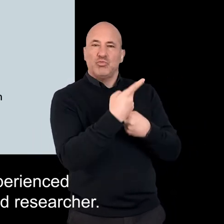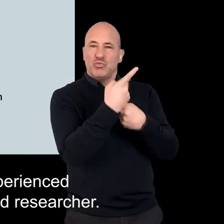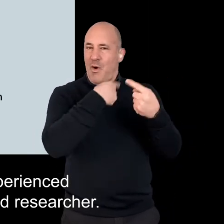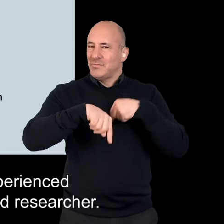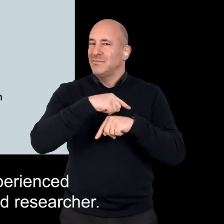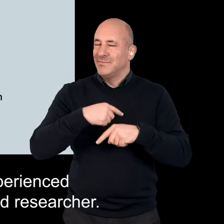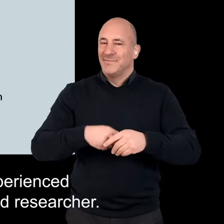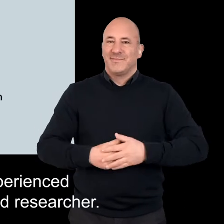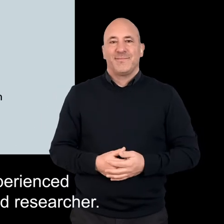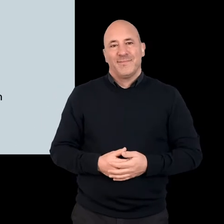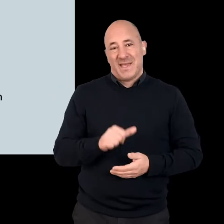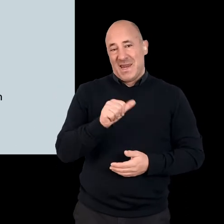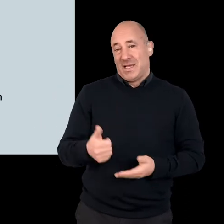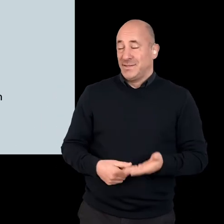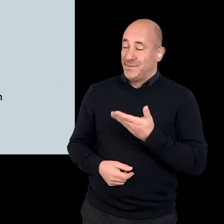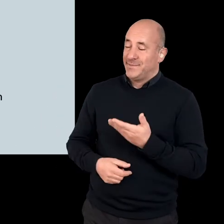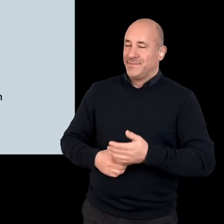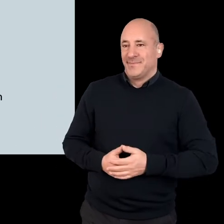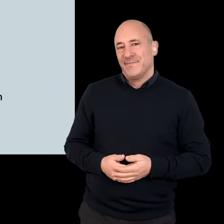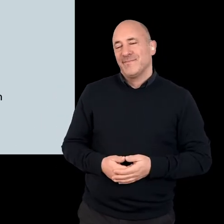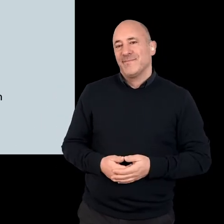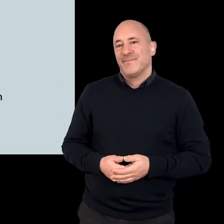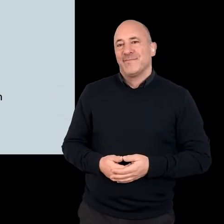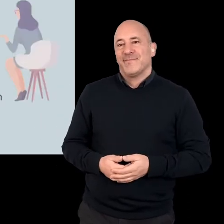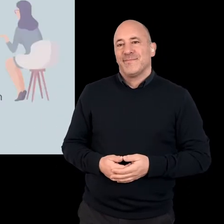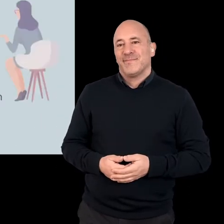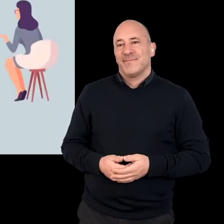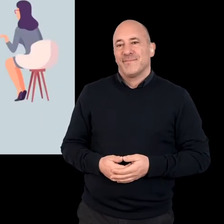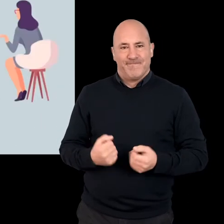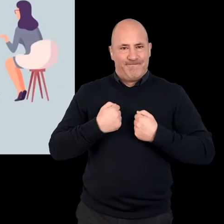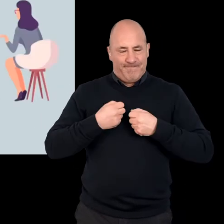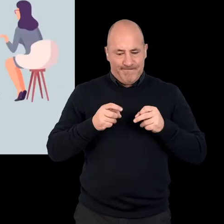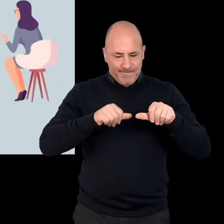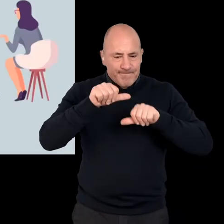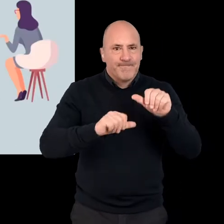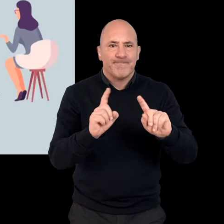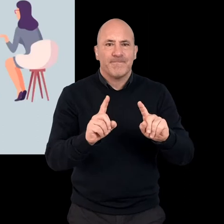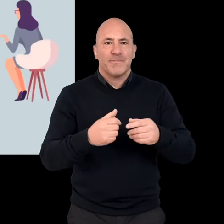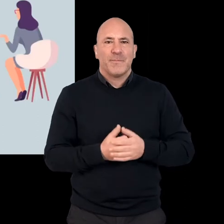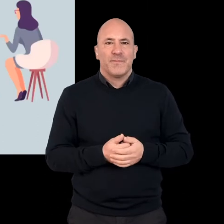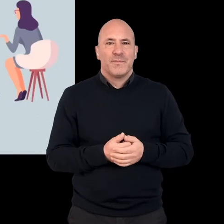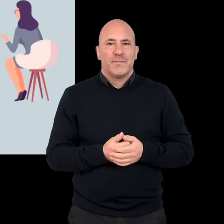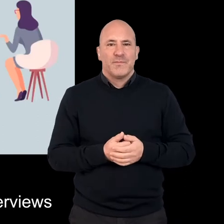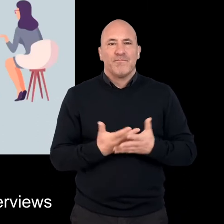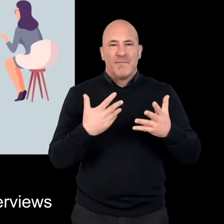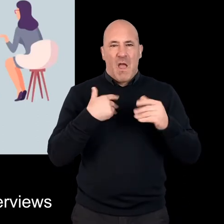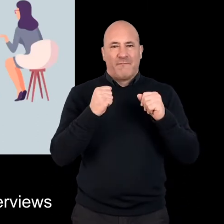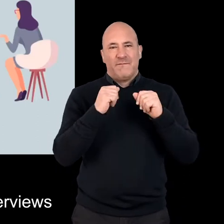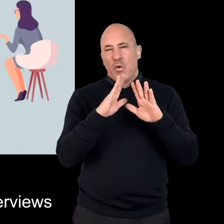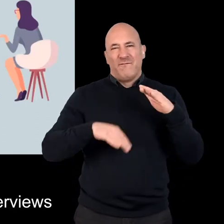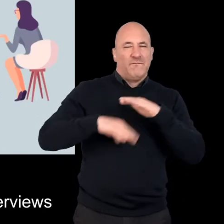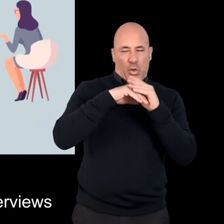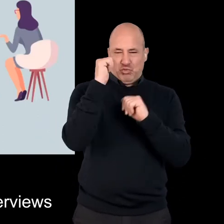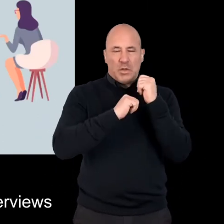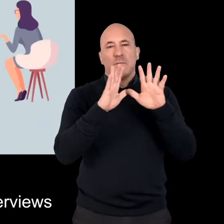disabled researcher. Next slide please. Our methodology. We conducted